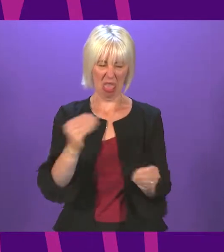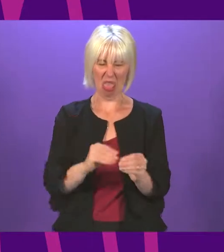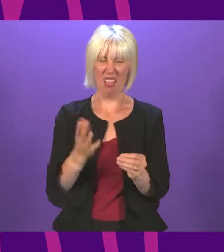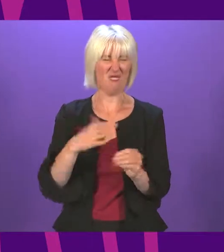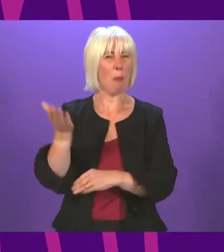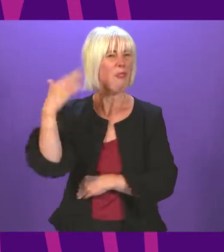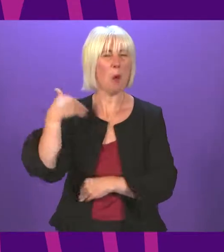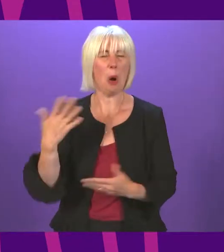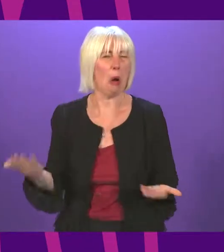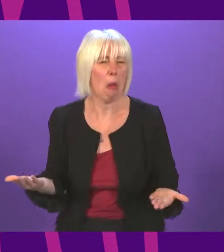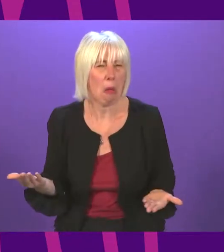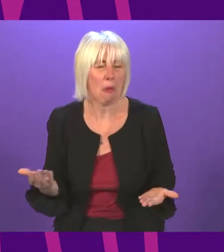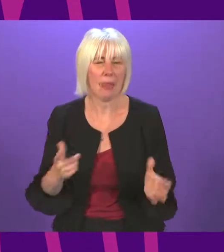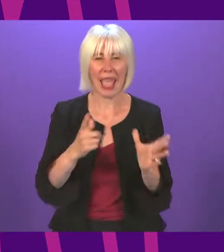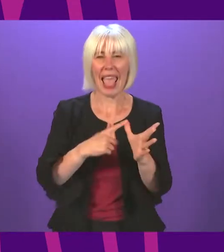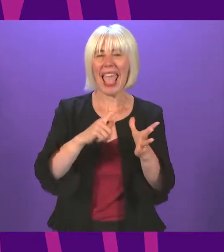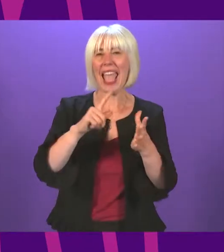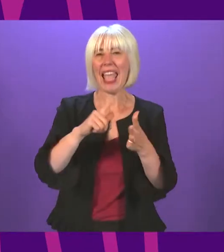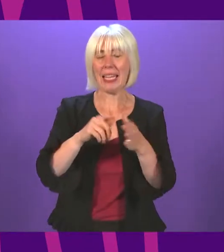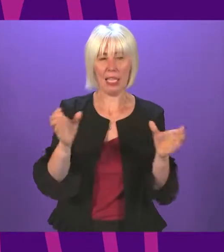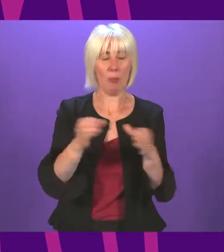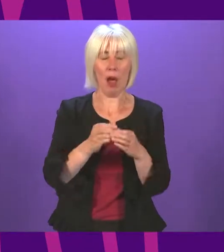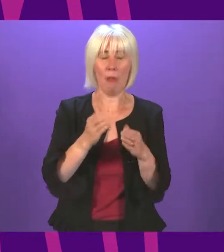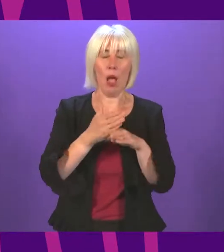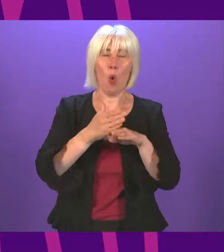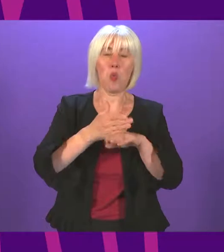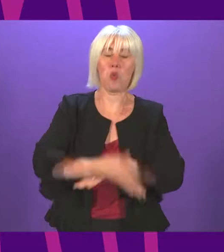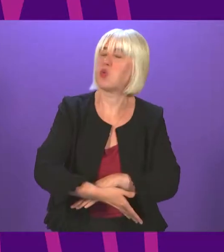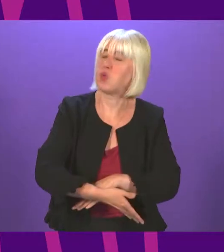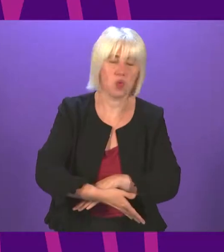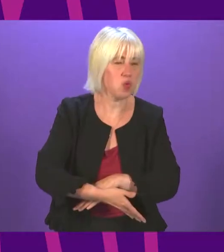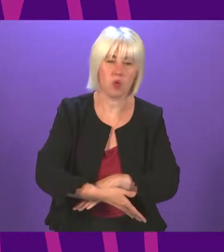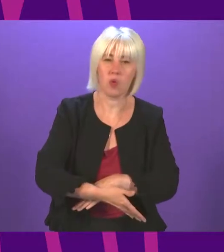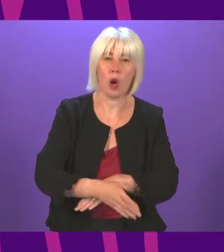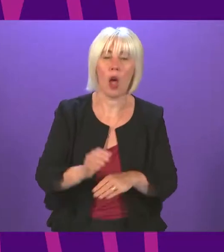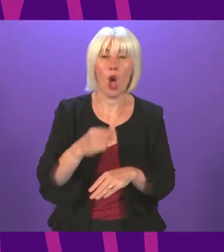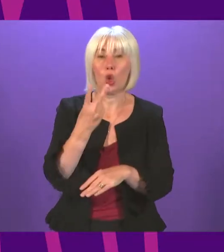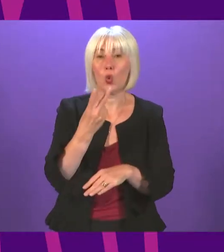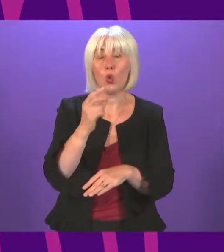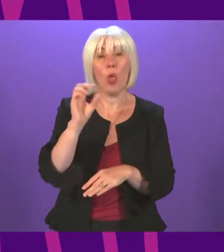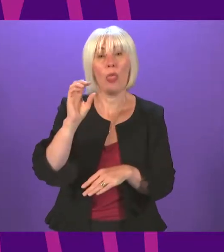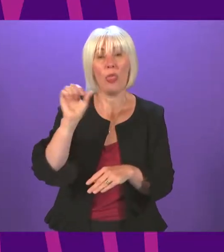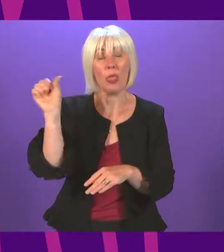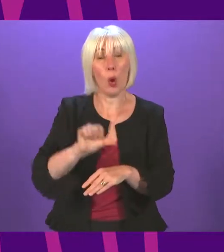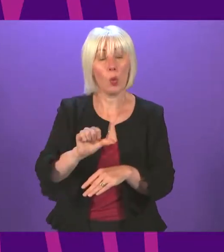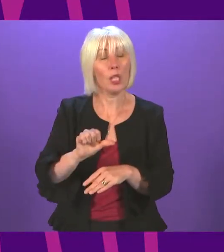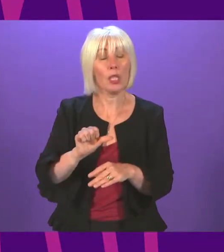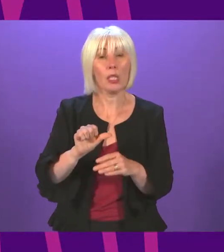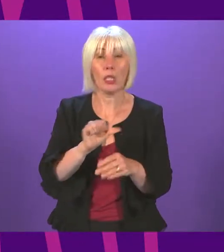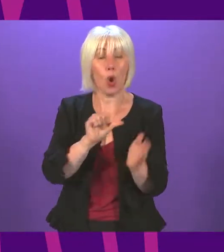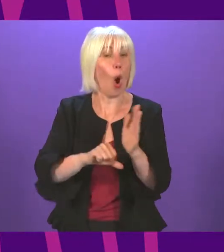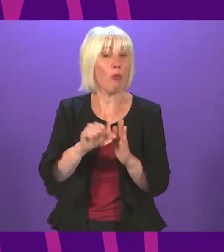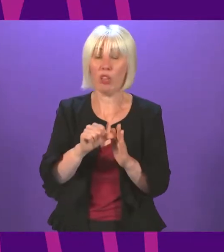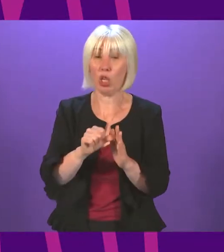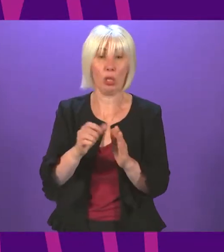With A&E departments more stretched than ever before, and well over 200,000 operations lost or deferred to the pandemic,